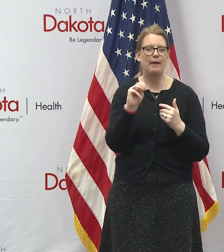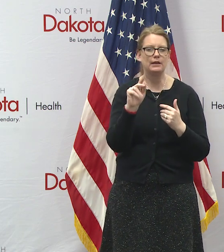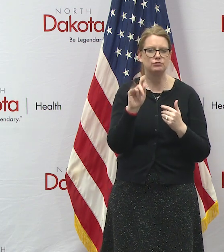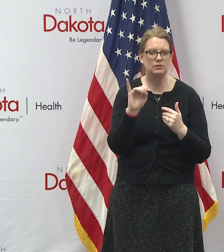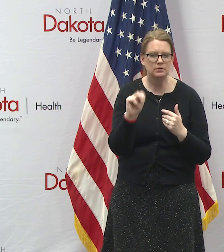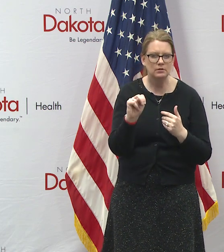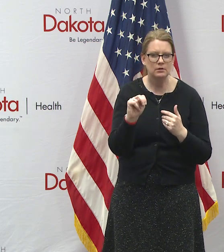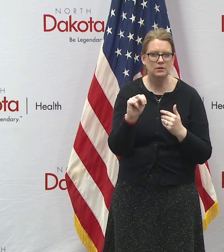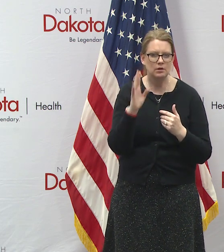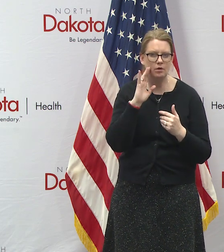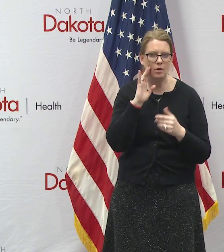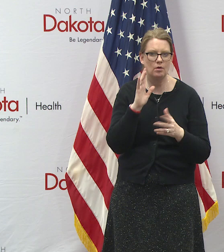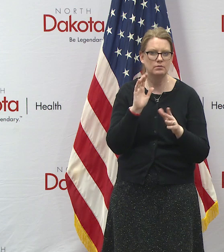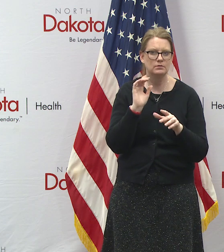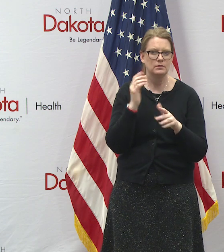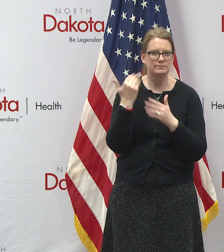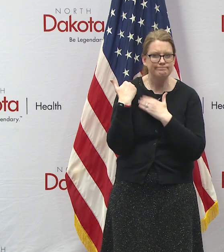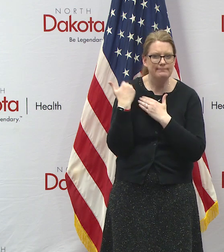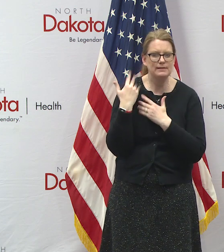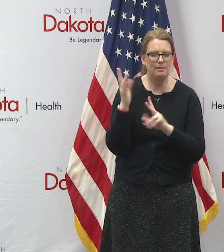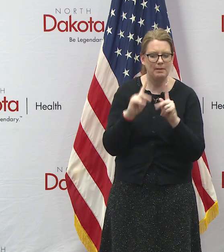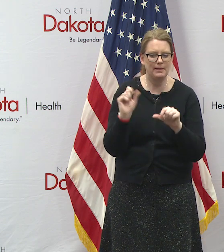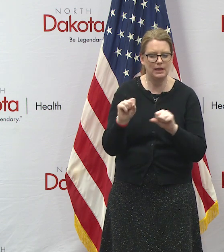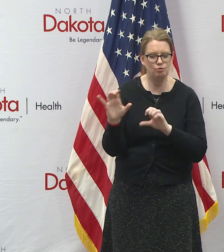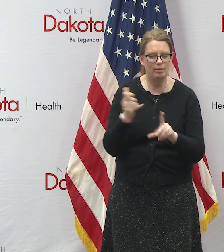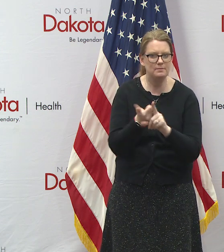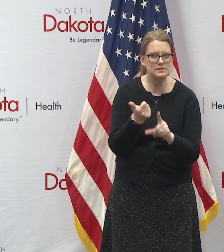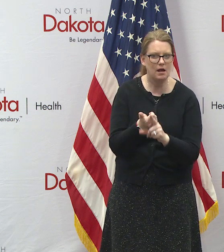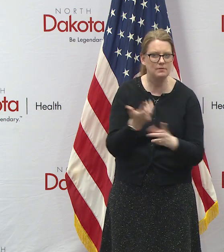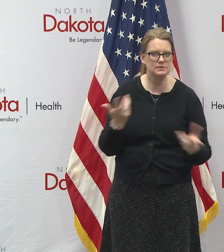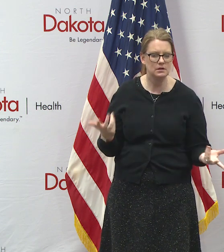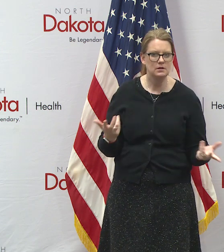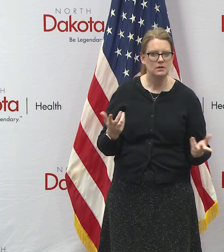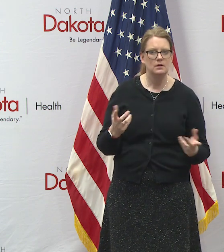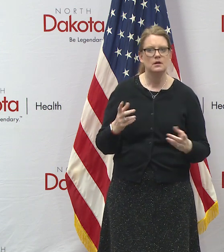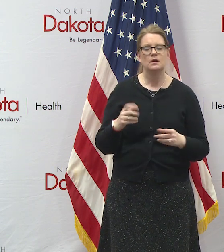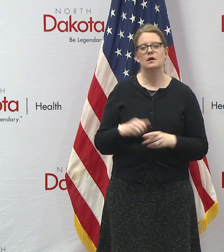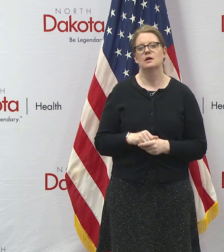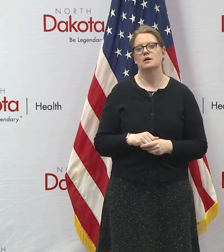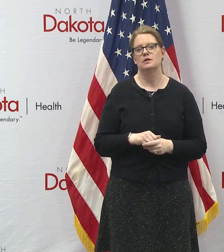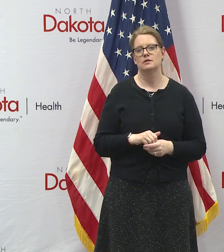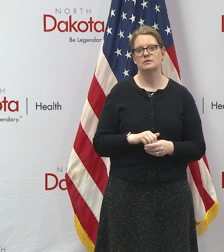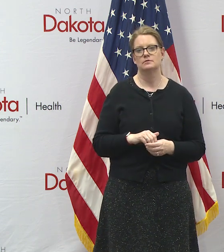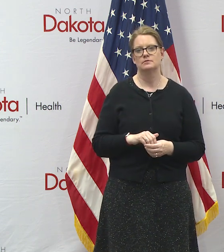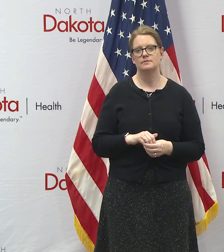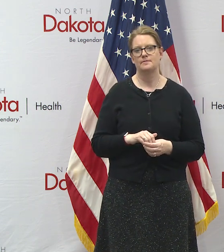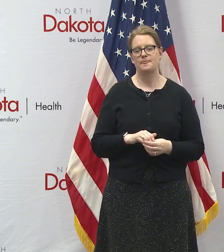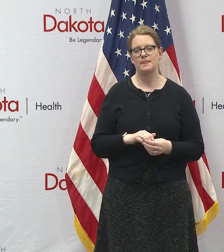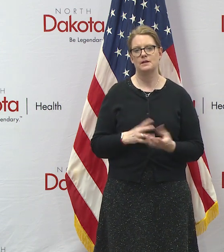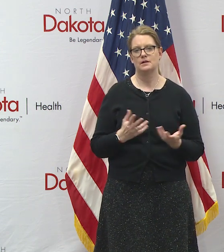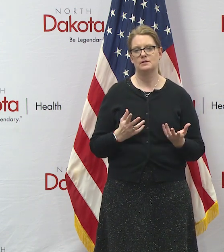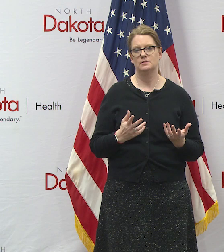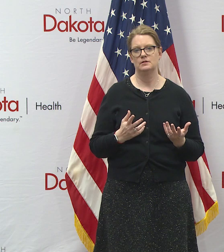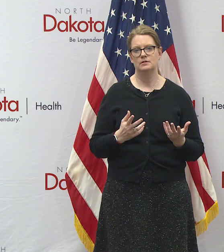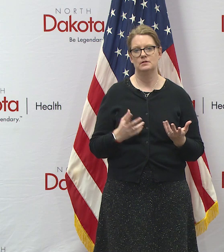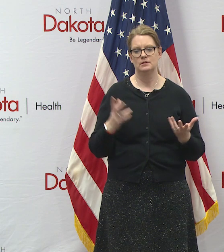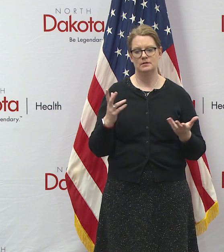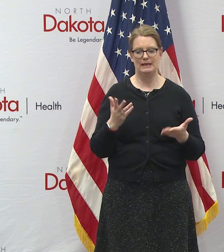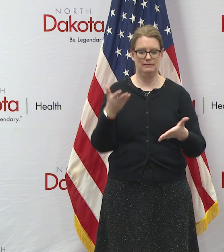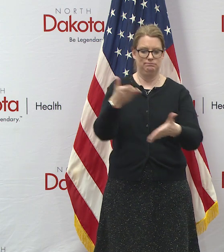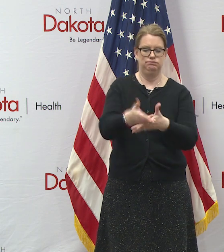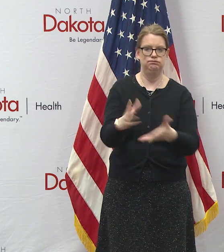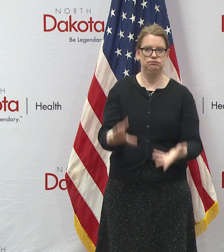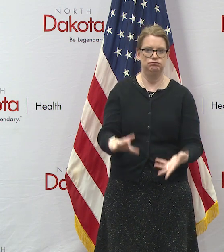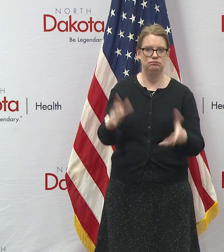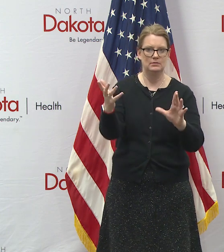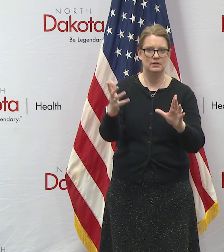can be automated where people can do that self-checkout so i think that's a i think we're going to see i said in an earlier press conference disruption like this